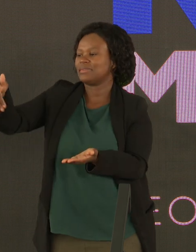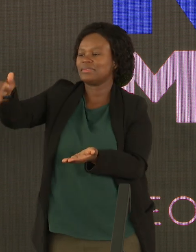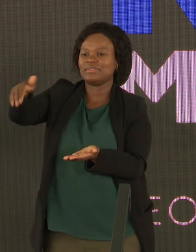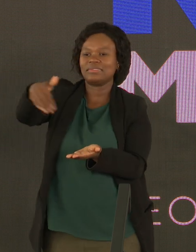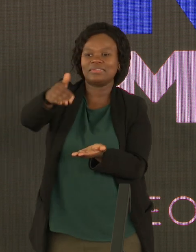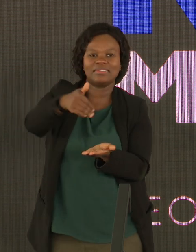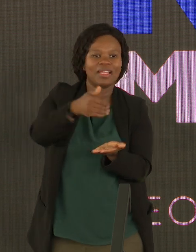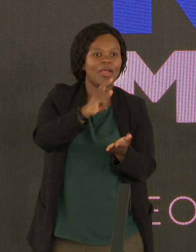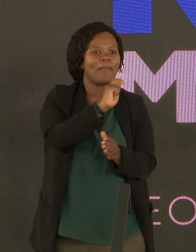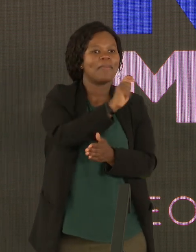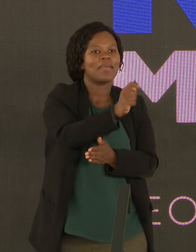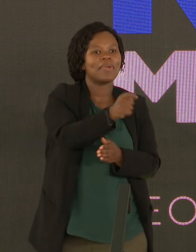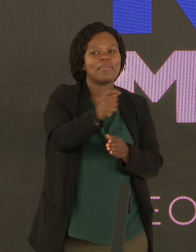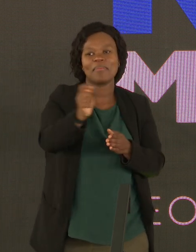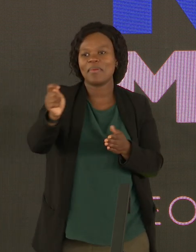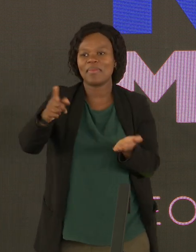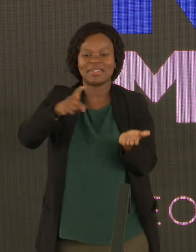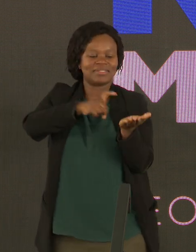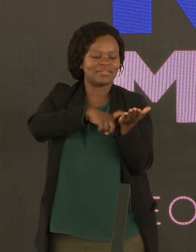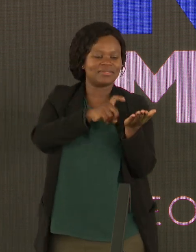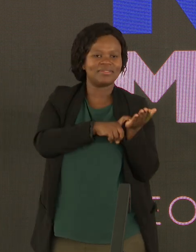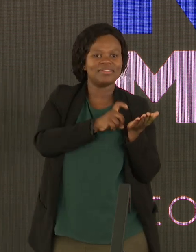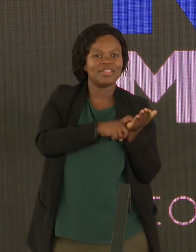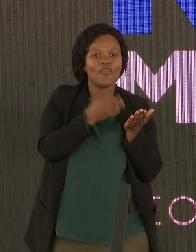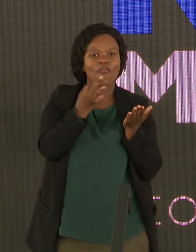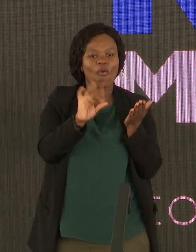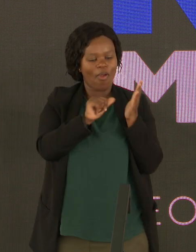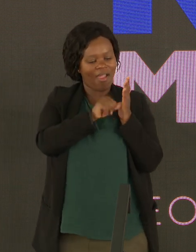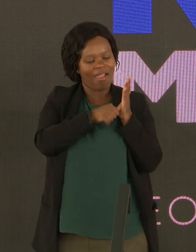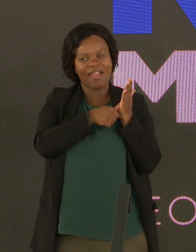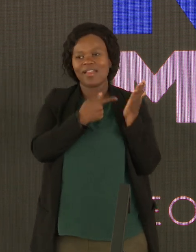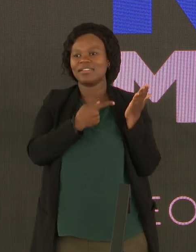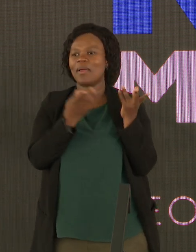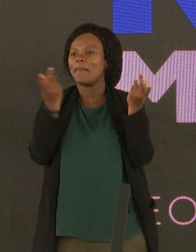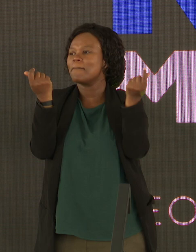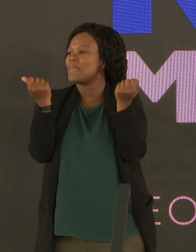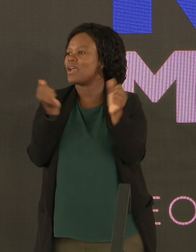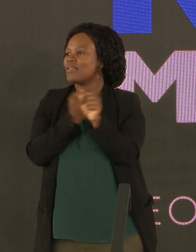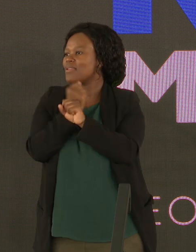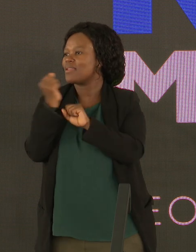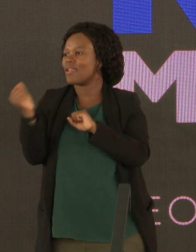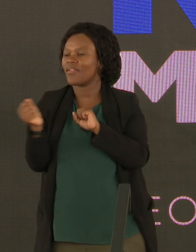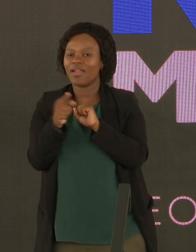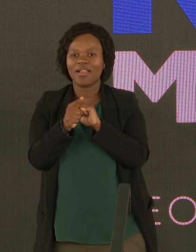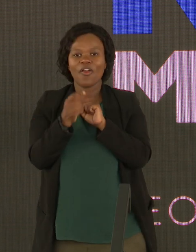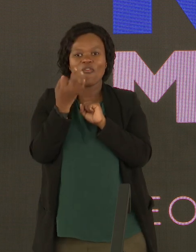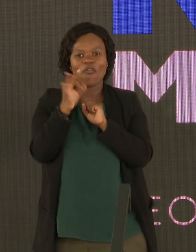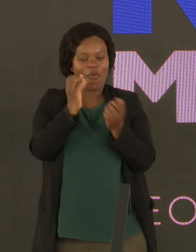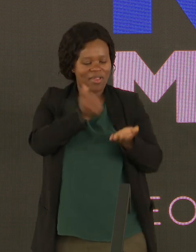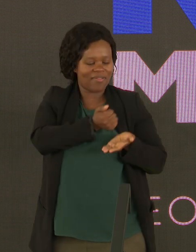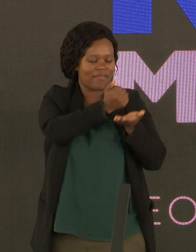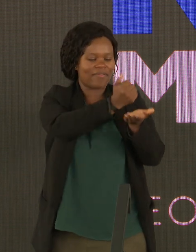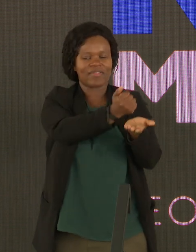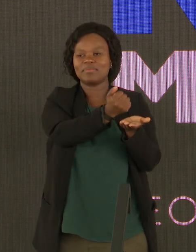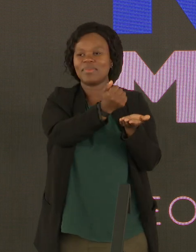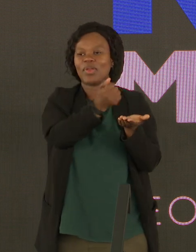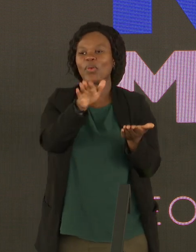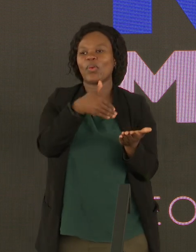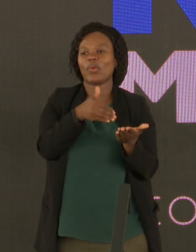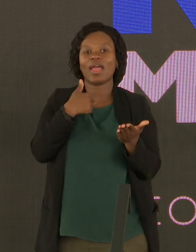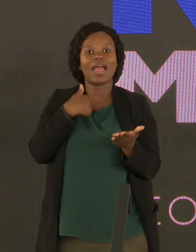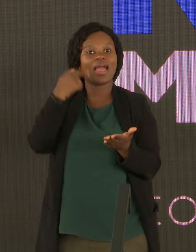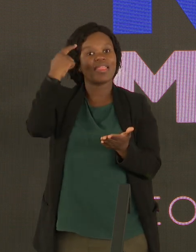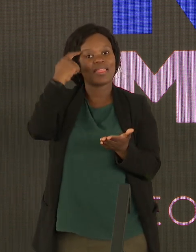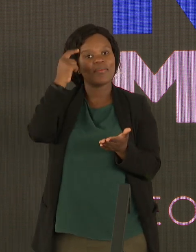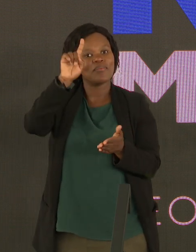off debts or to pay a social relief of distress grant. And so no money is actually going into investments, right? But I think we